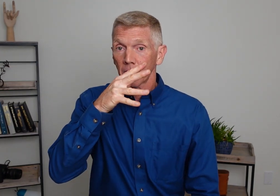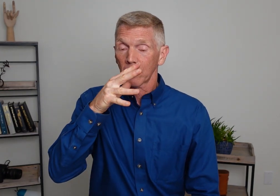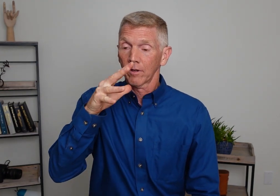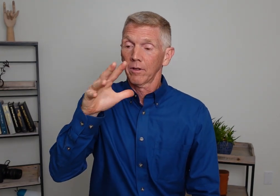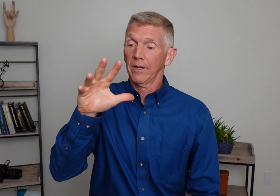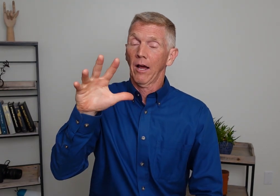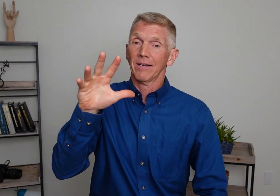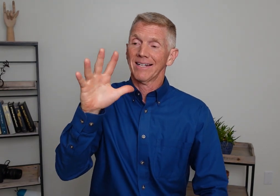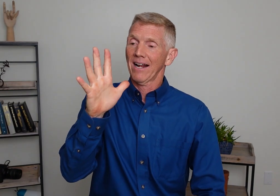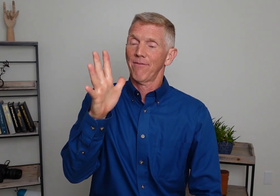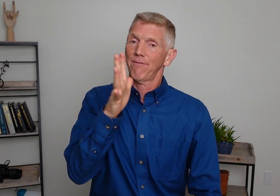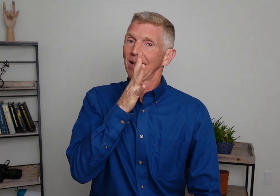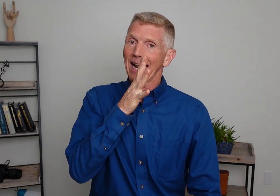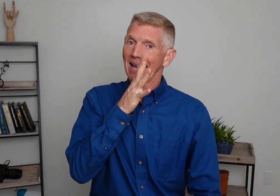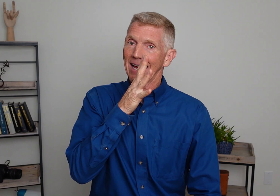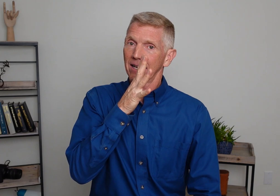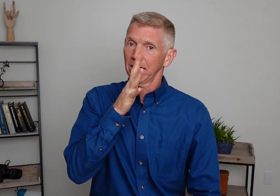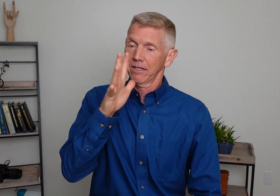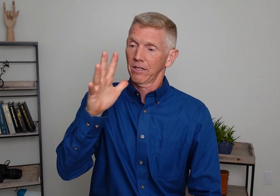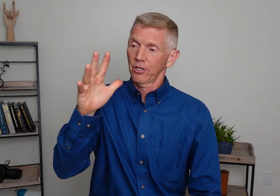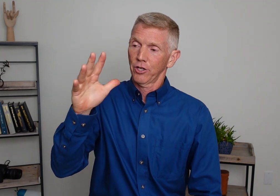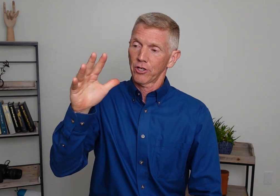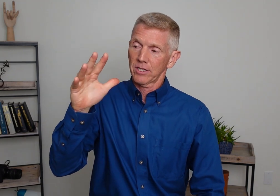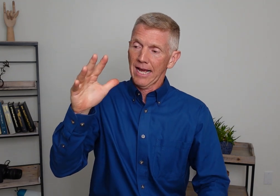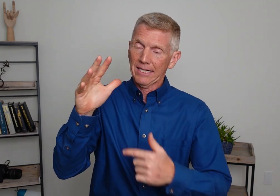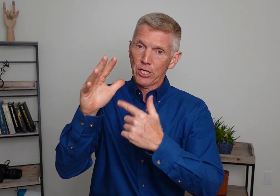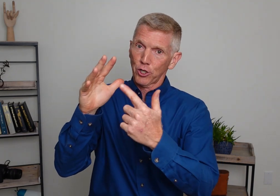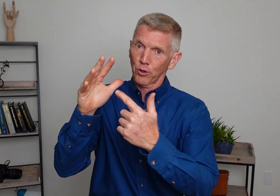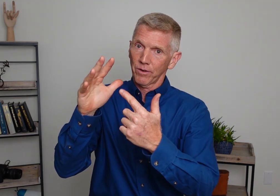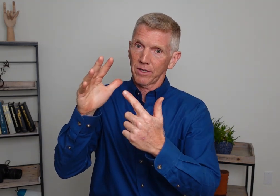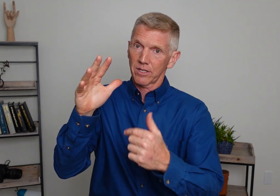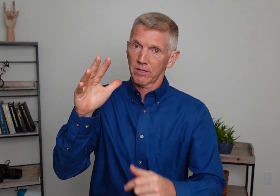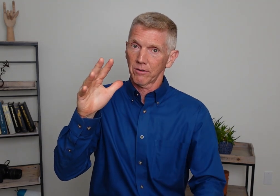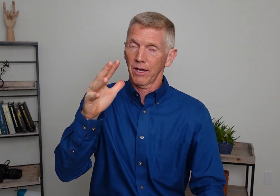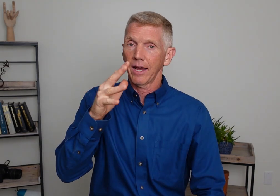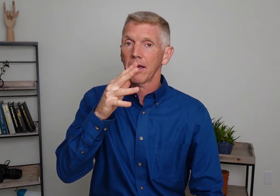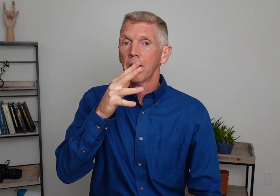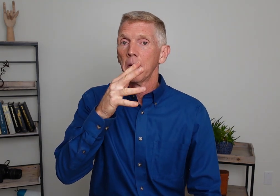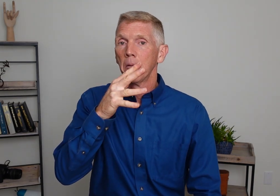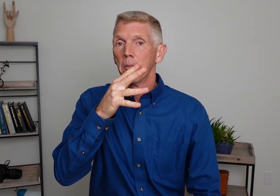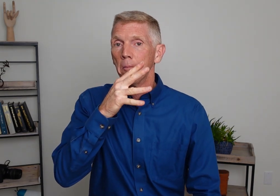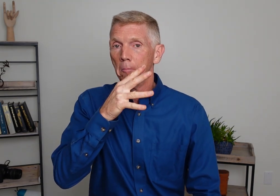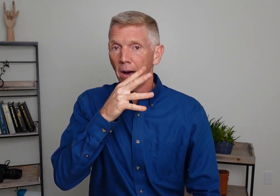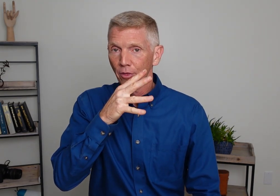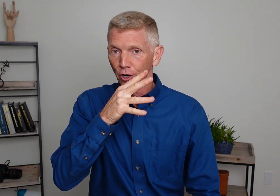Now it's not a flat hand. You're slightly curving this. Okay. Mother.